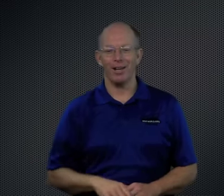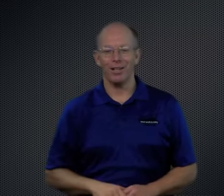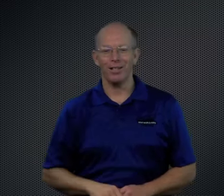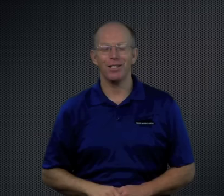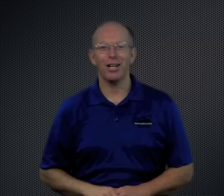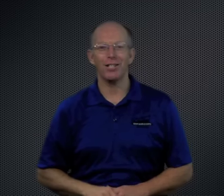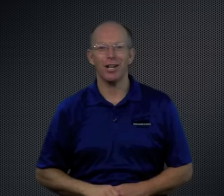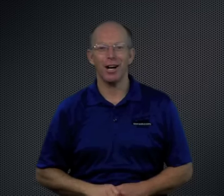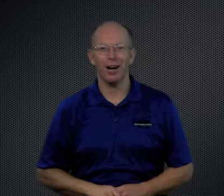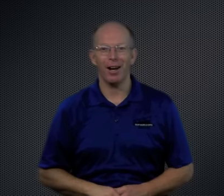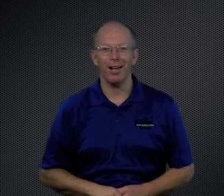Dictionary. Dictionary.